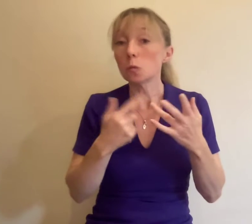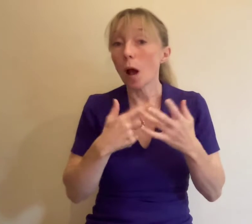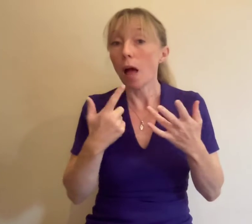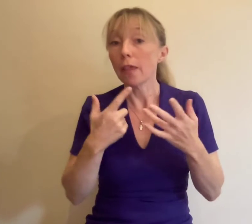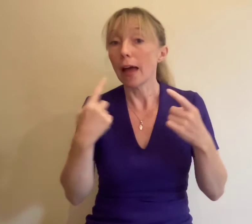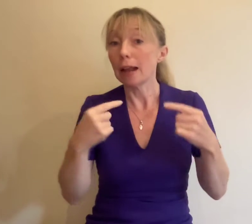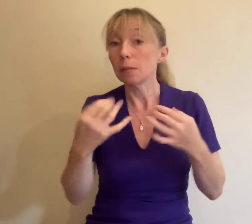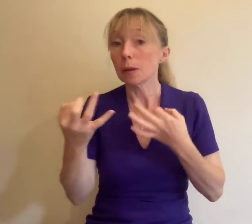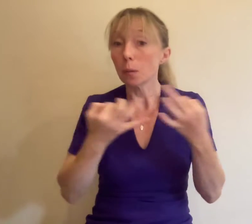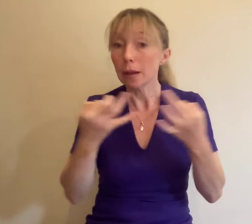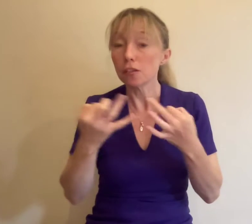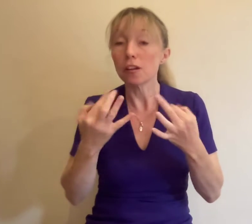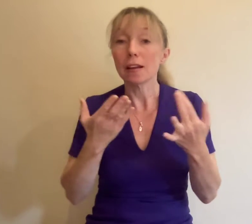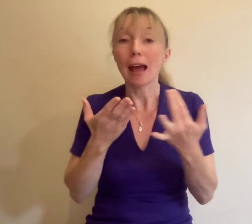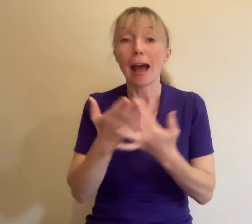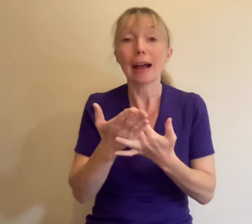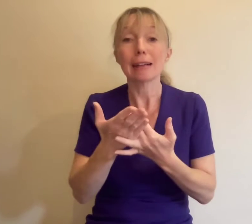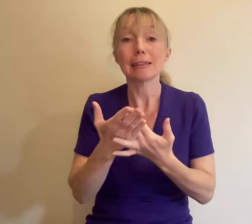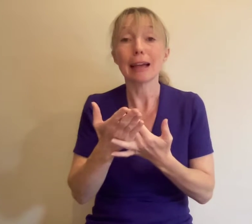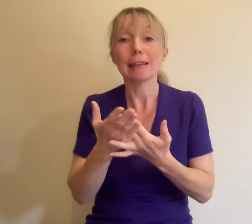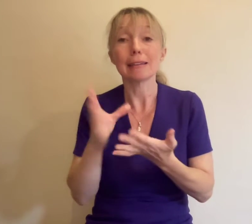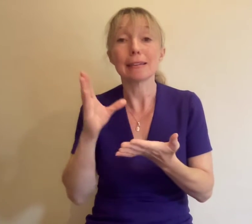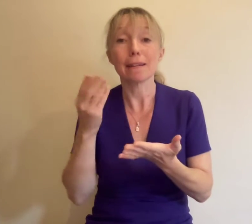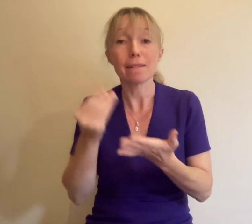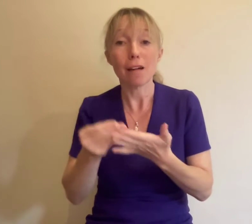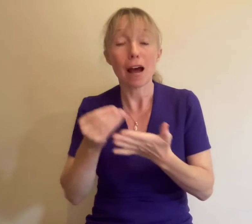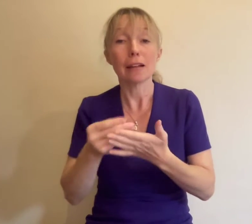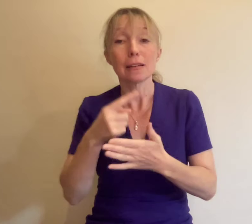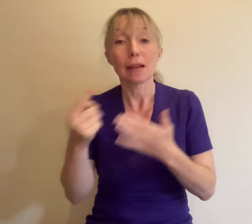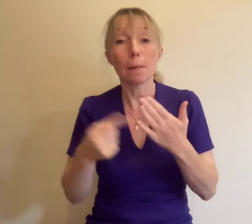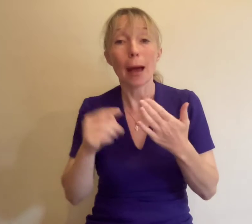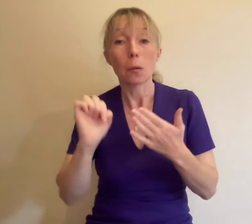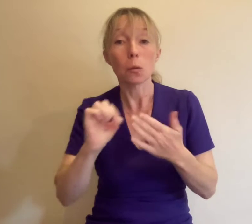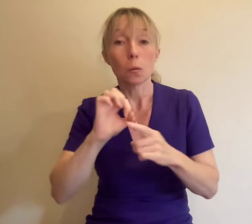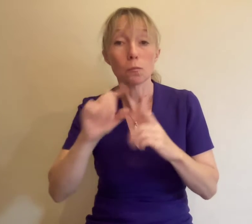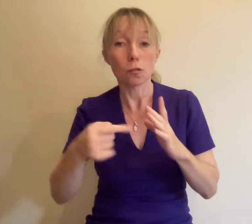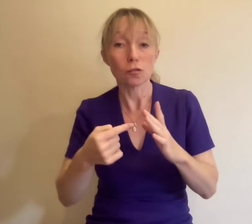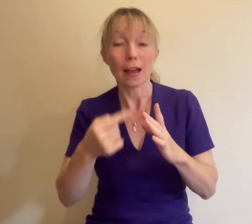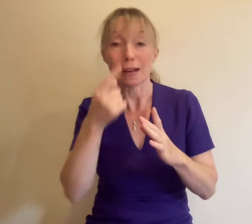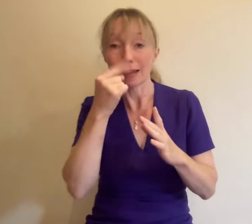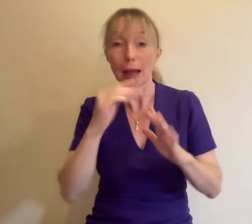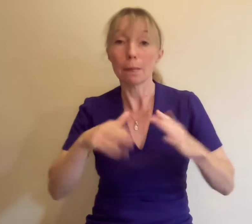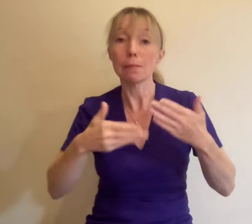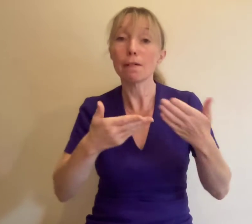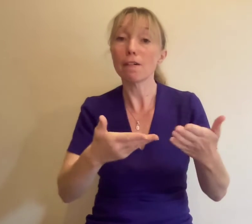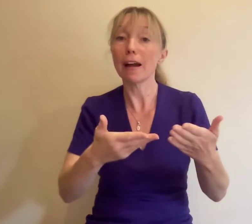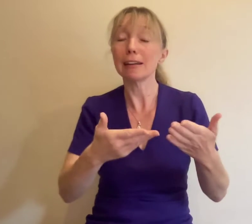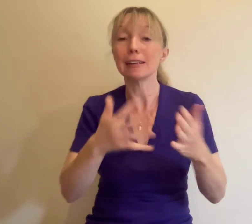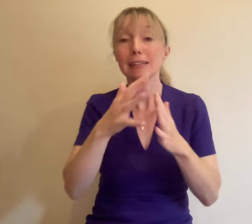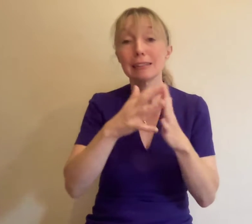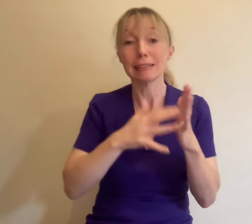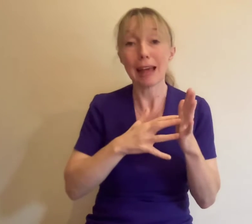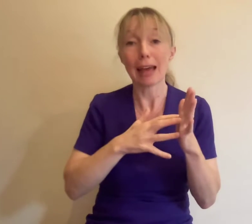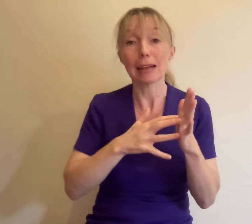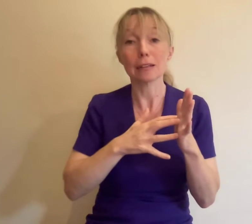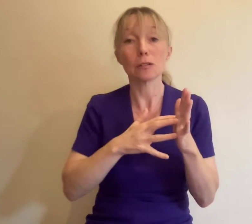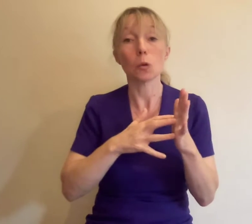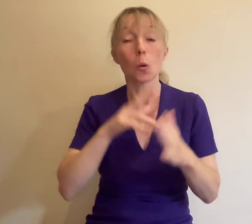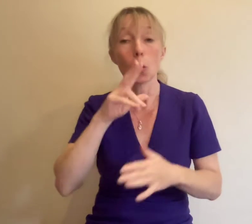access fund about your project may be provided in text formats in spoken English or